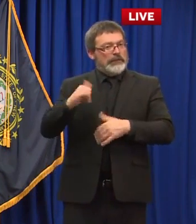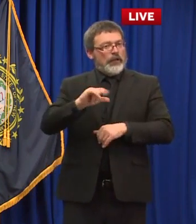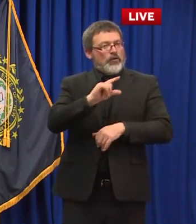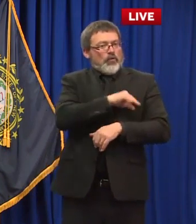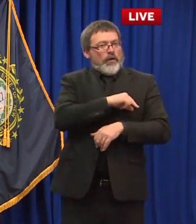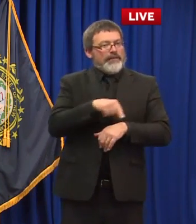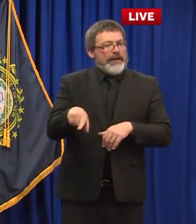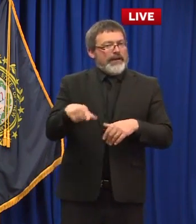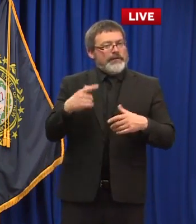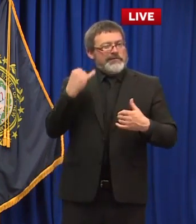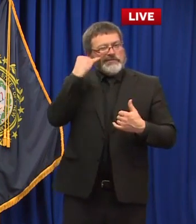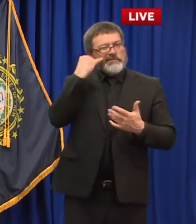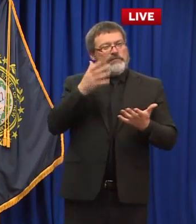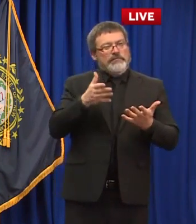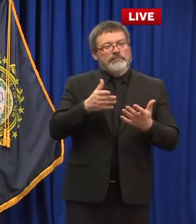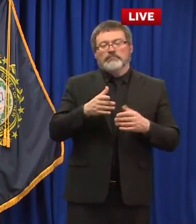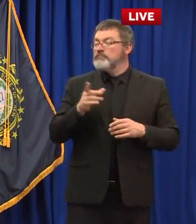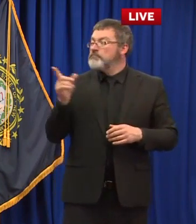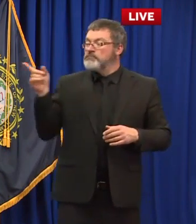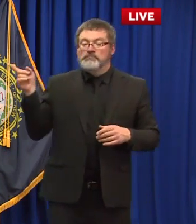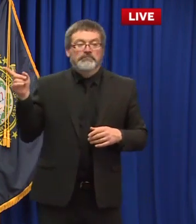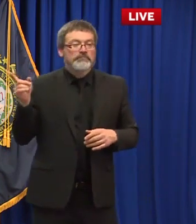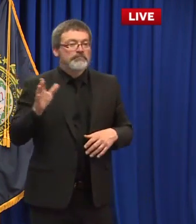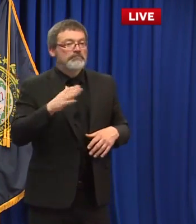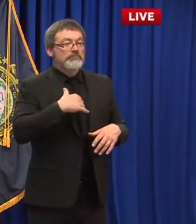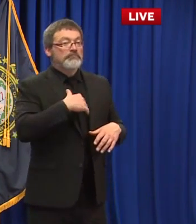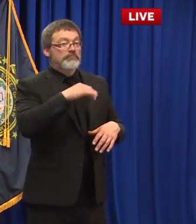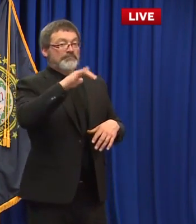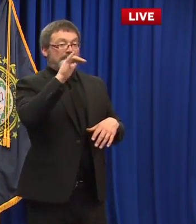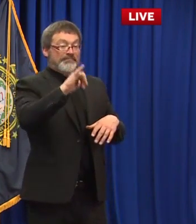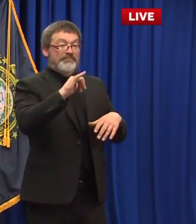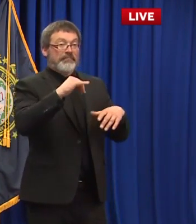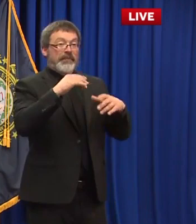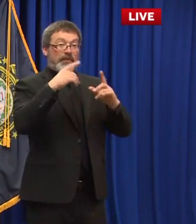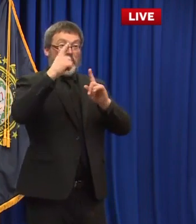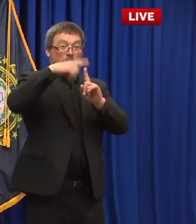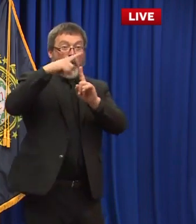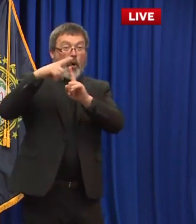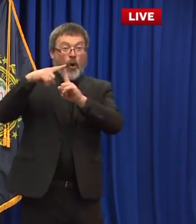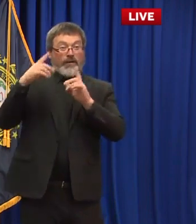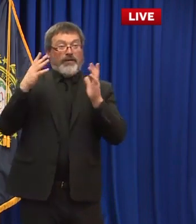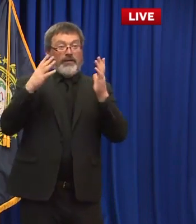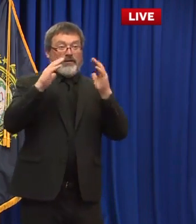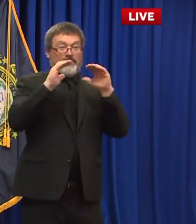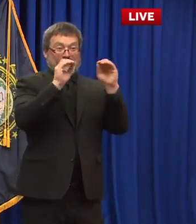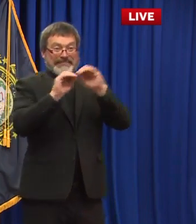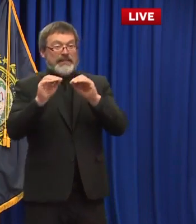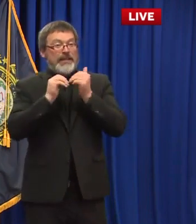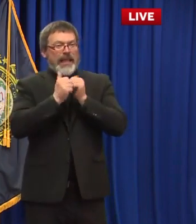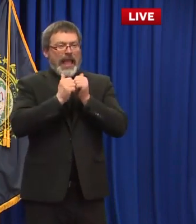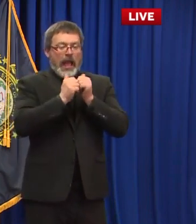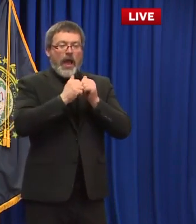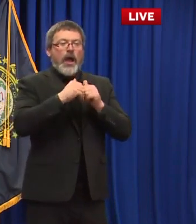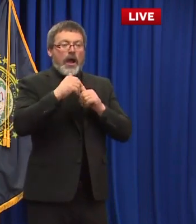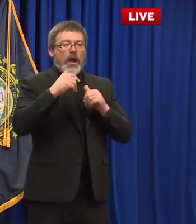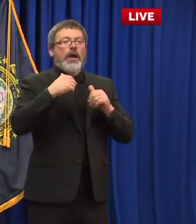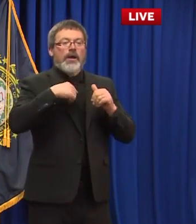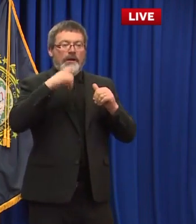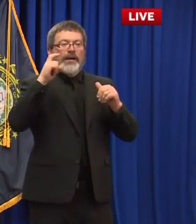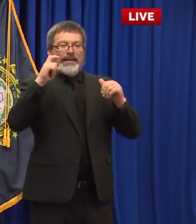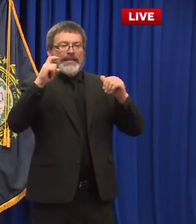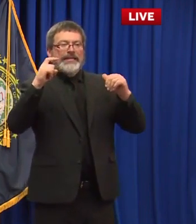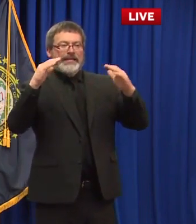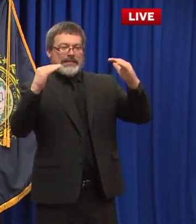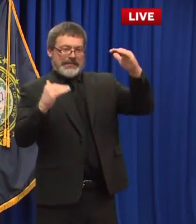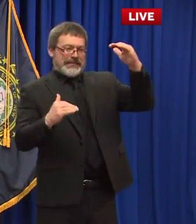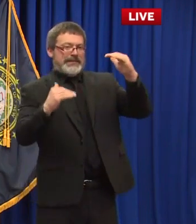biggest losses and the formula is uh takes your gives you a pro rata share of that loss so um in an industry that's